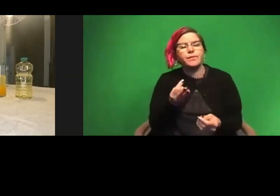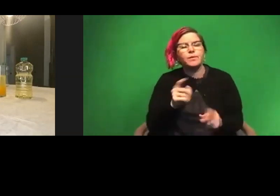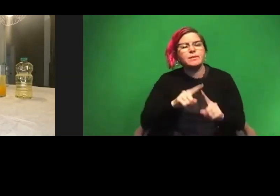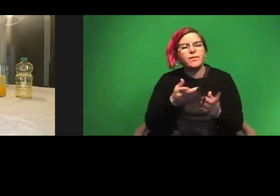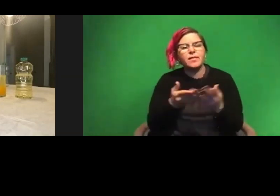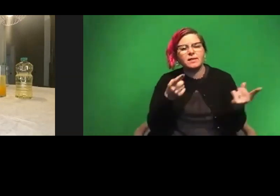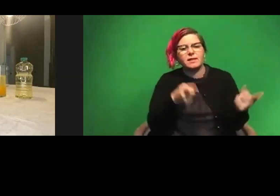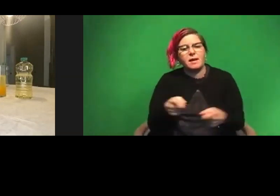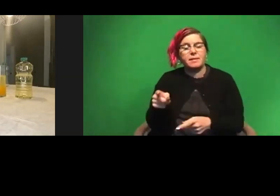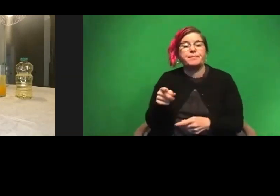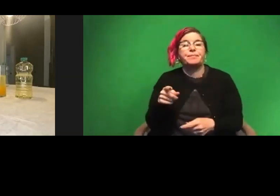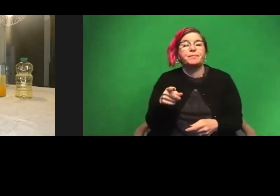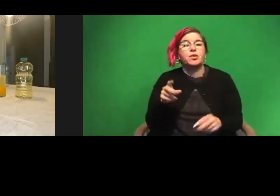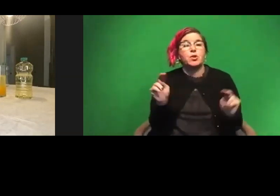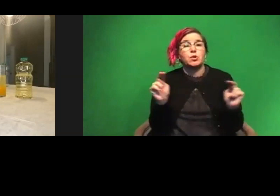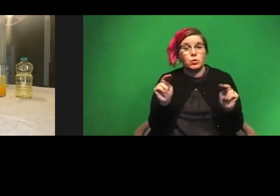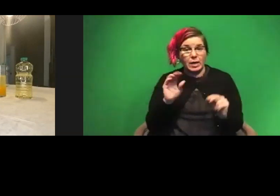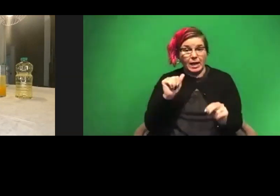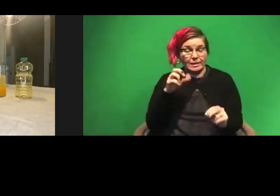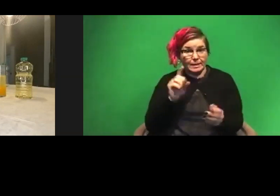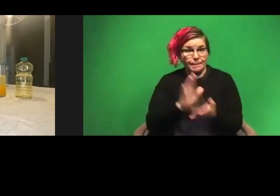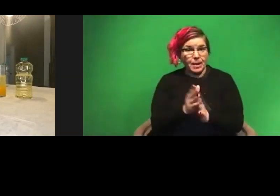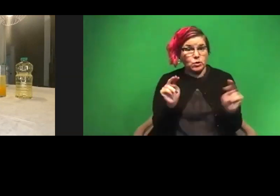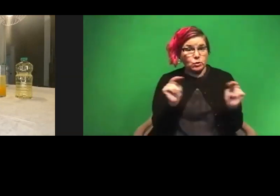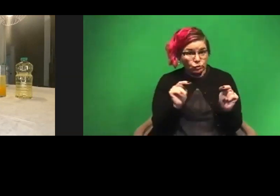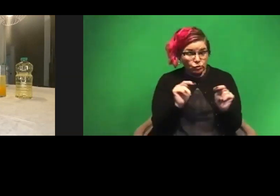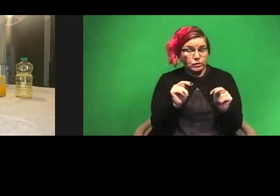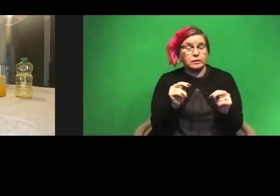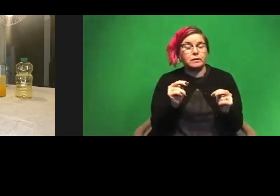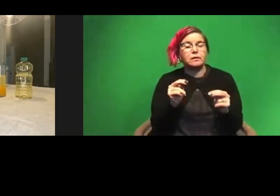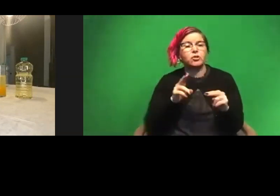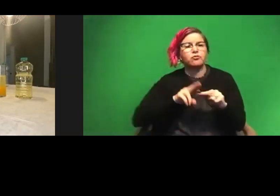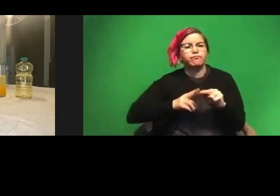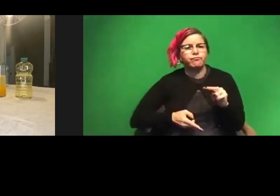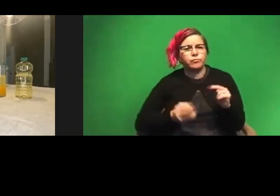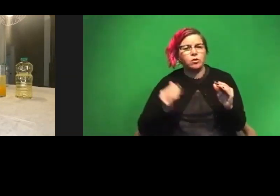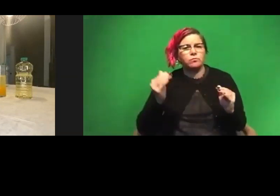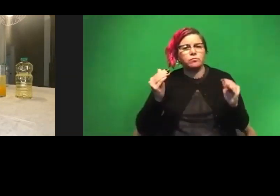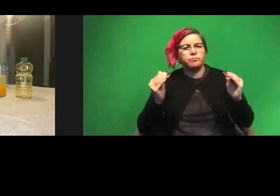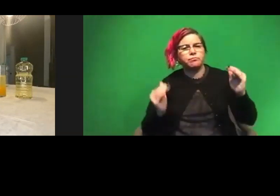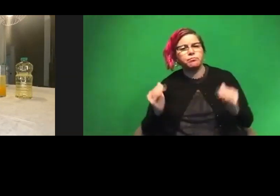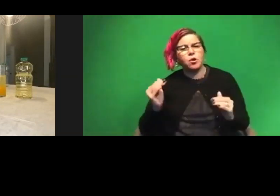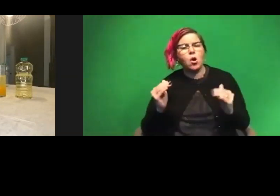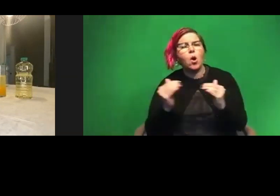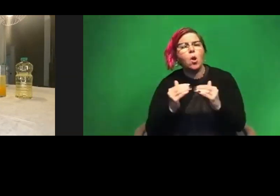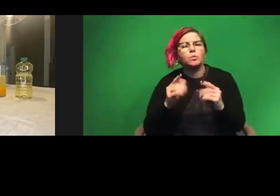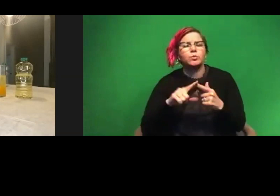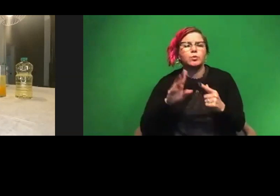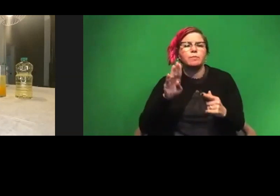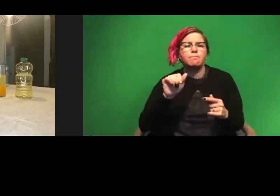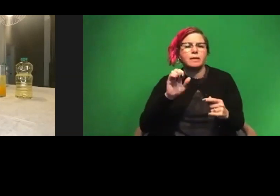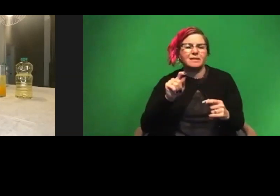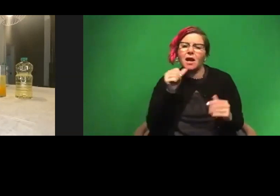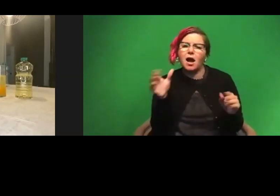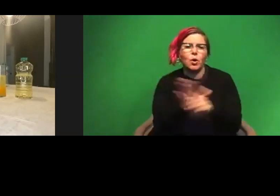going on. You're neutralizing the acid, you're bringing it down to be closer to basic, but not completely because the base is being